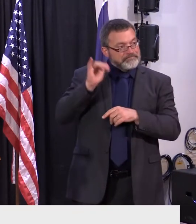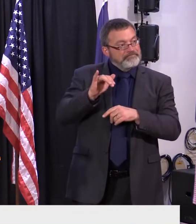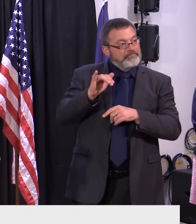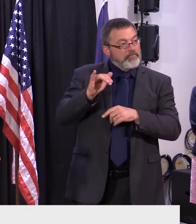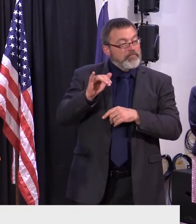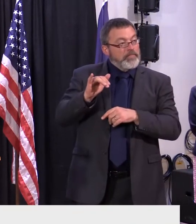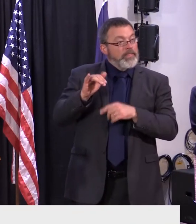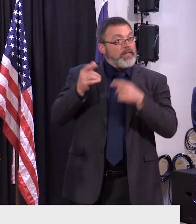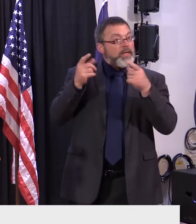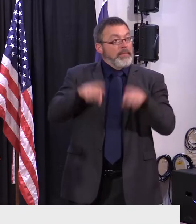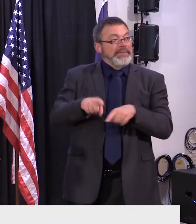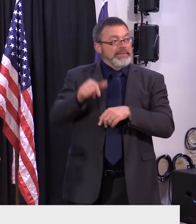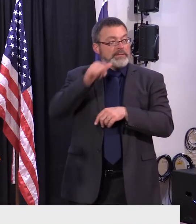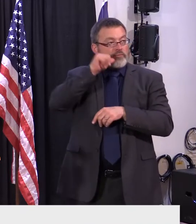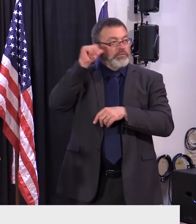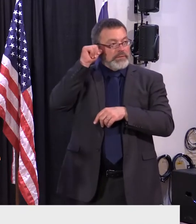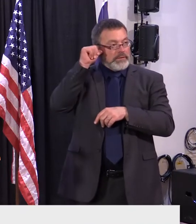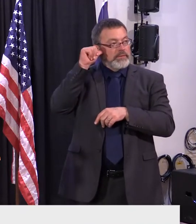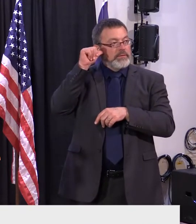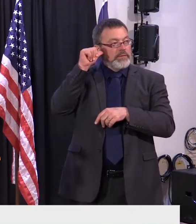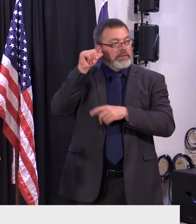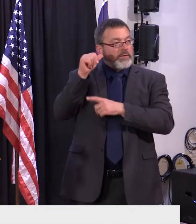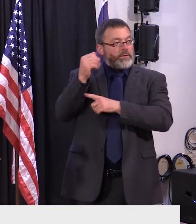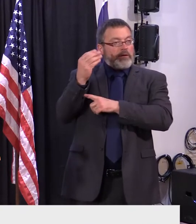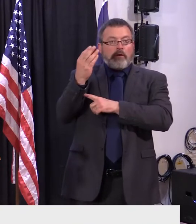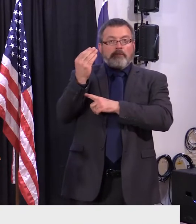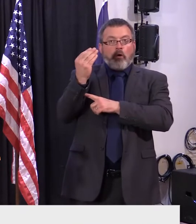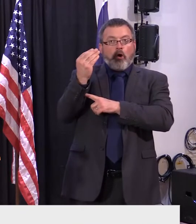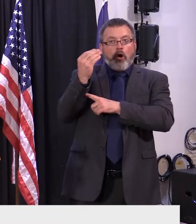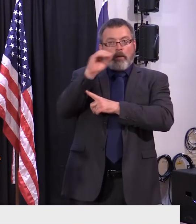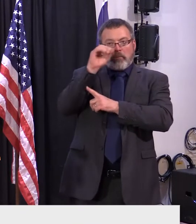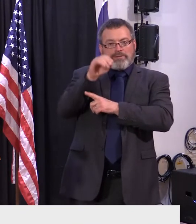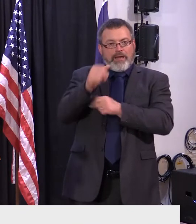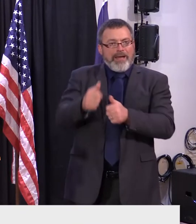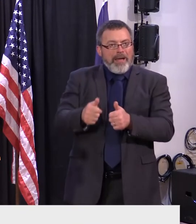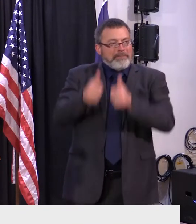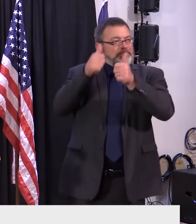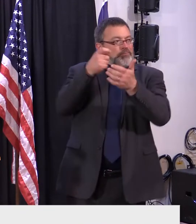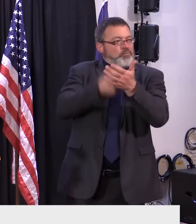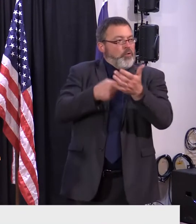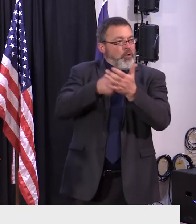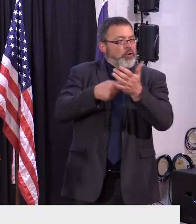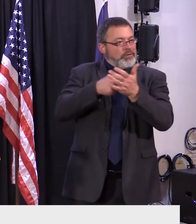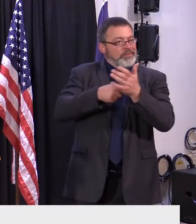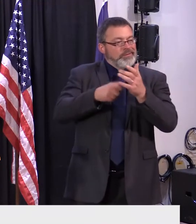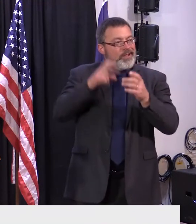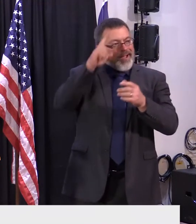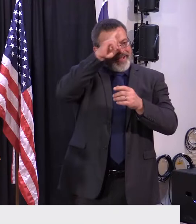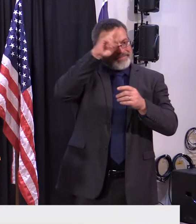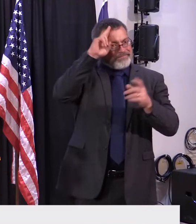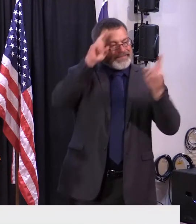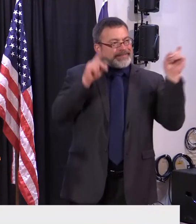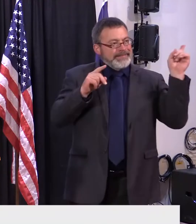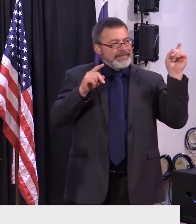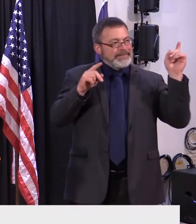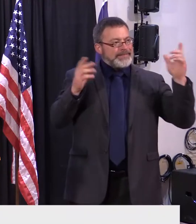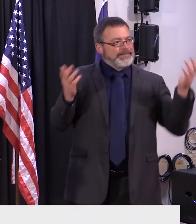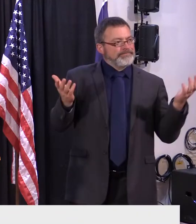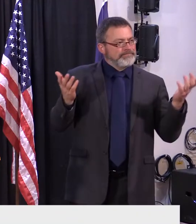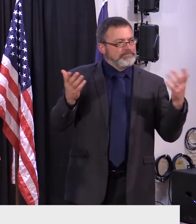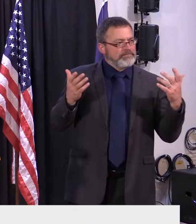a 14% rate hike for UVM Medical Center. The hospital says that it's going to have a big impact on patient